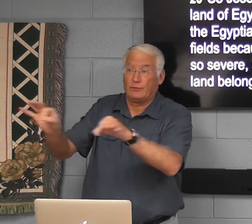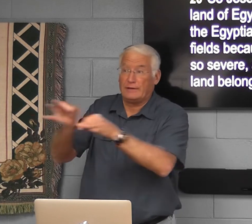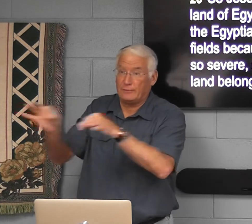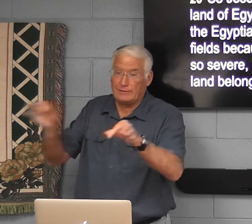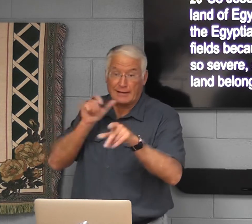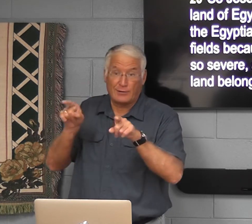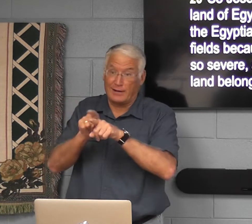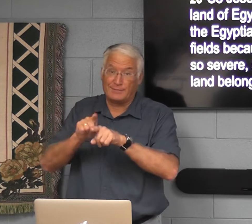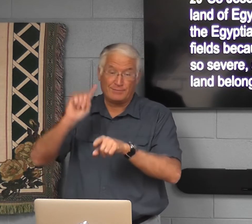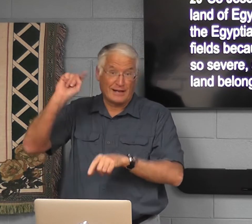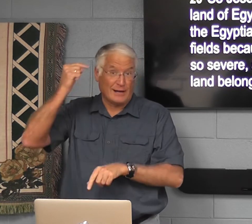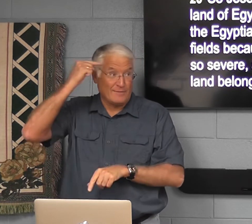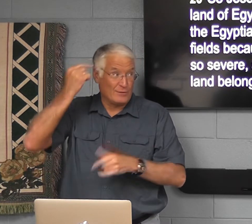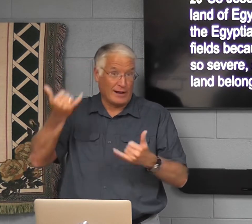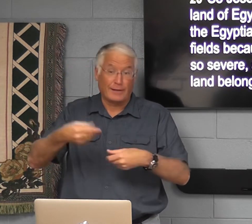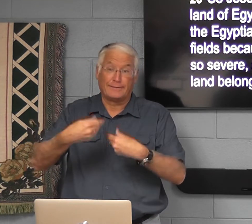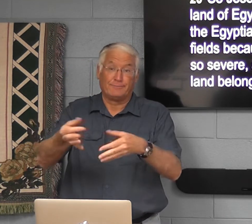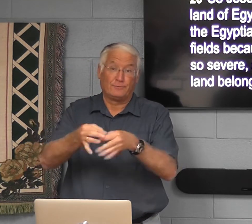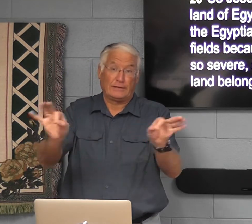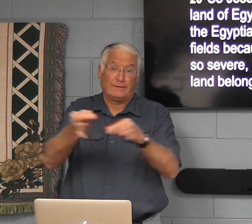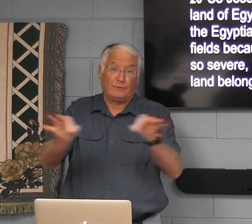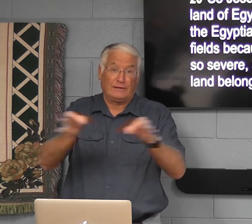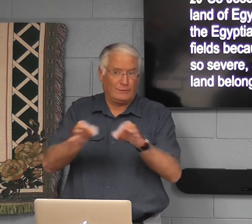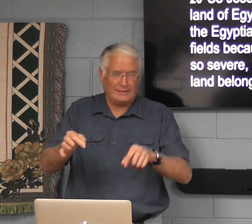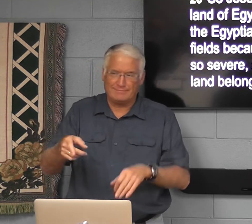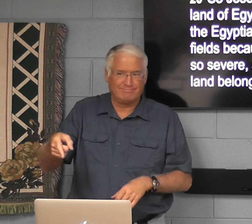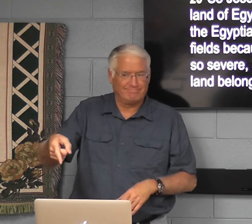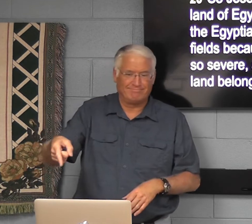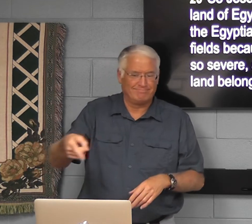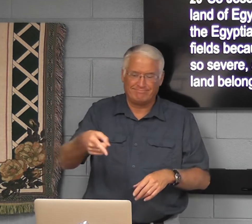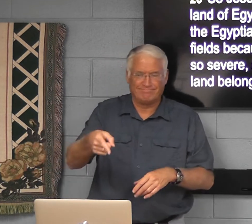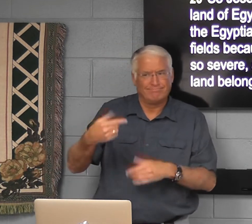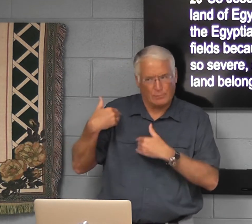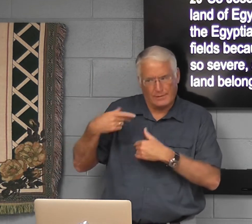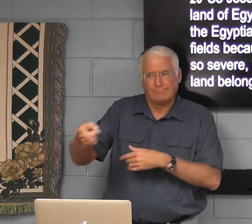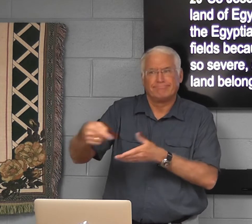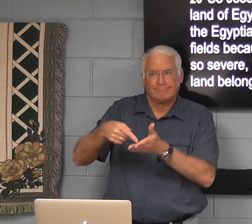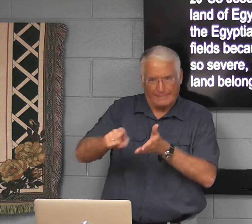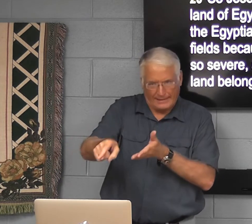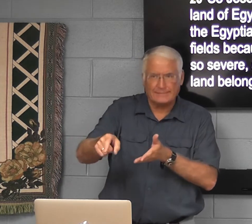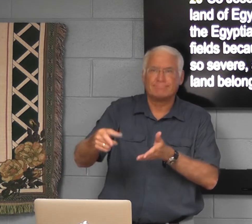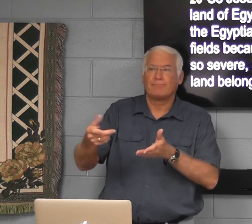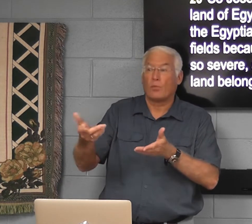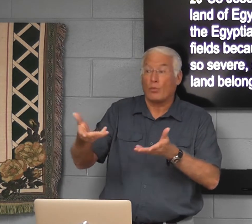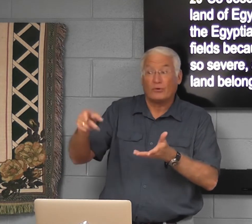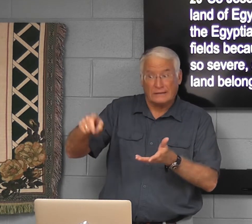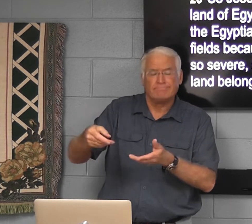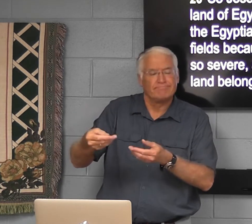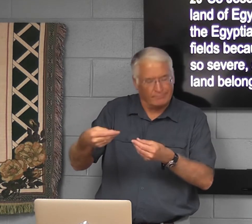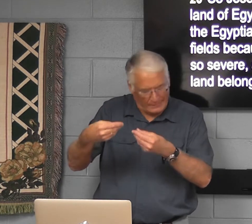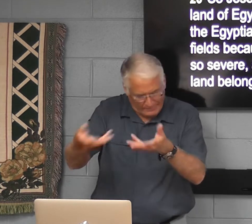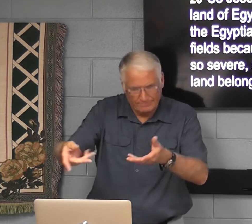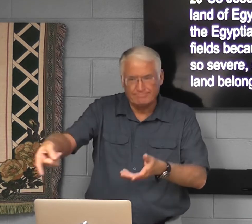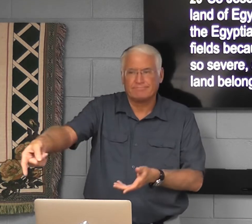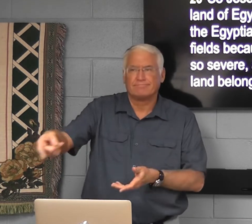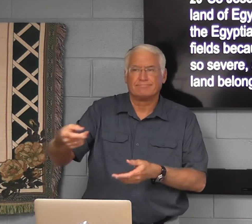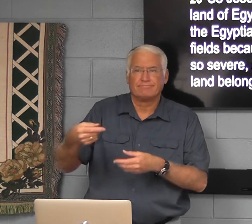And he said, couldn't do it free. Like the government never gives things free. They had to pay what they could.